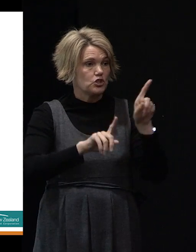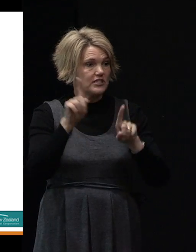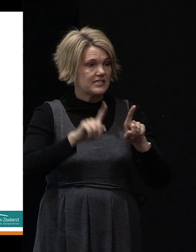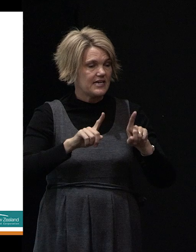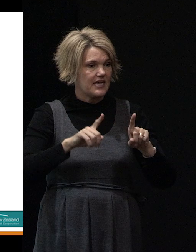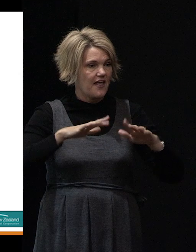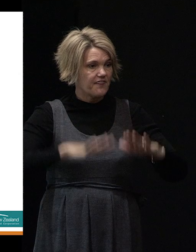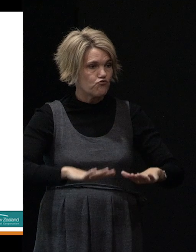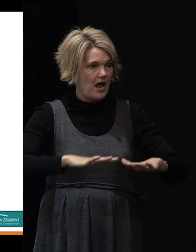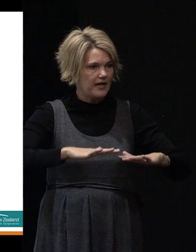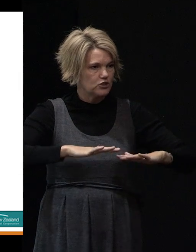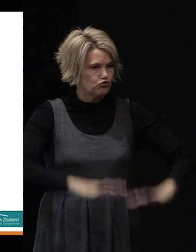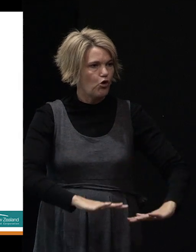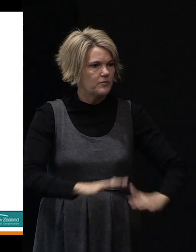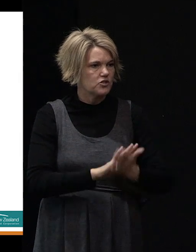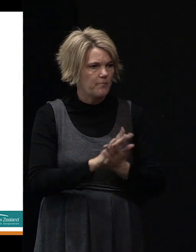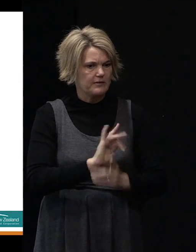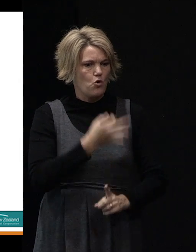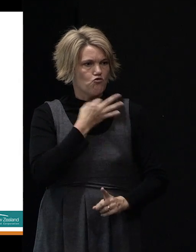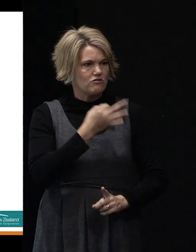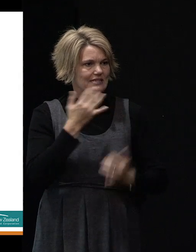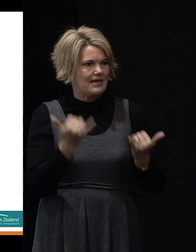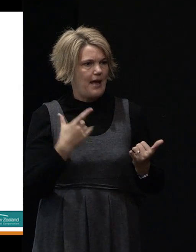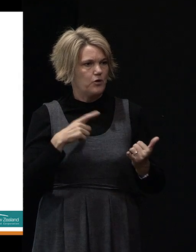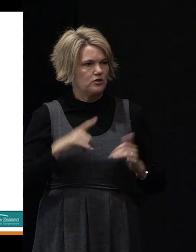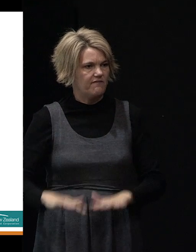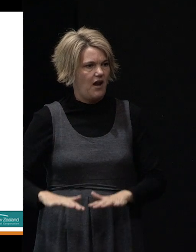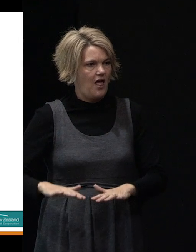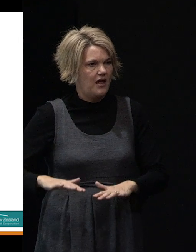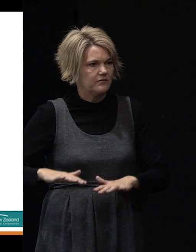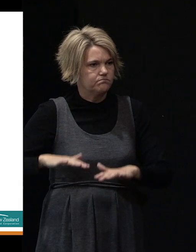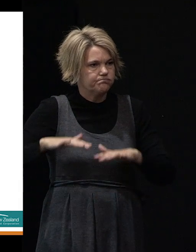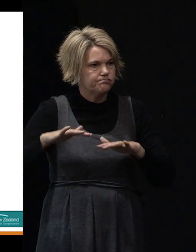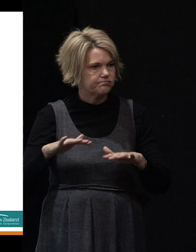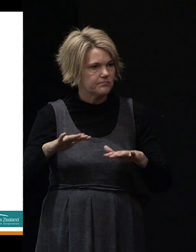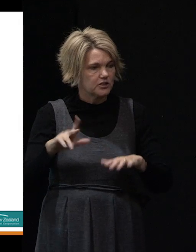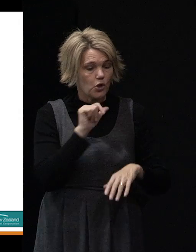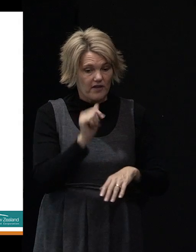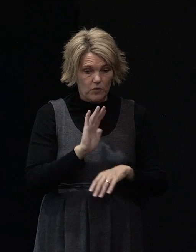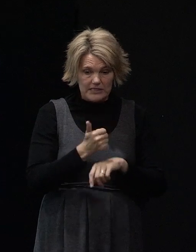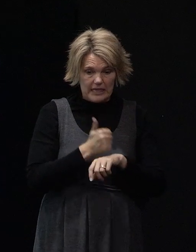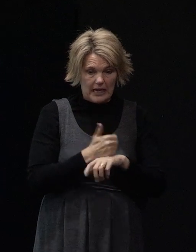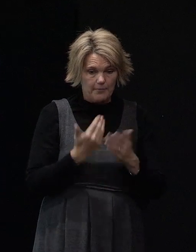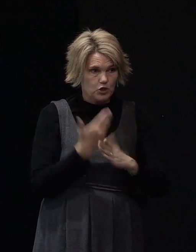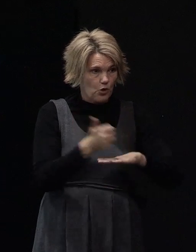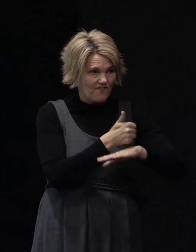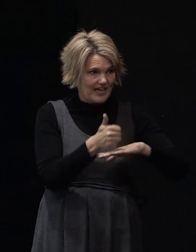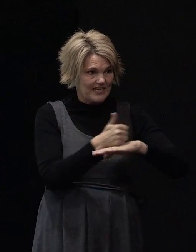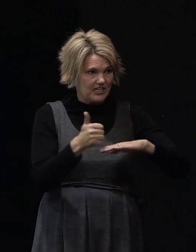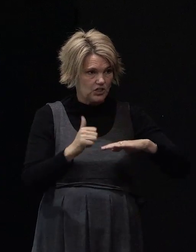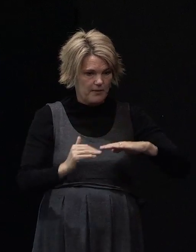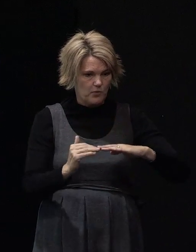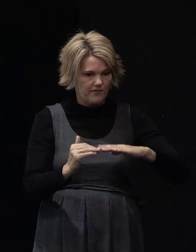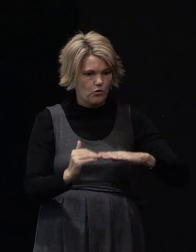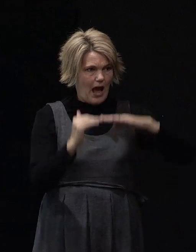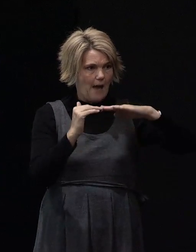exposed to flooding in the future. So does that mean if we're rebuilding a footing and a foundation do we have to raise the floor level a bit